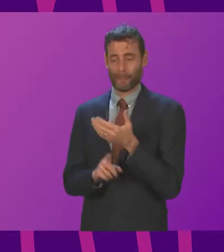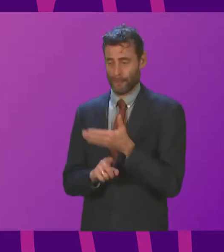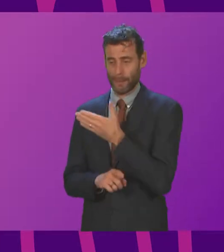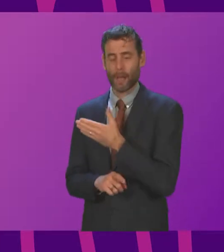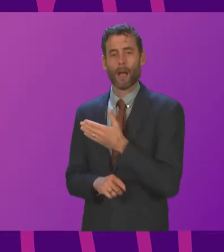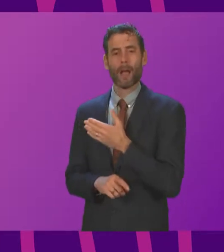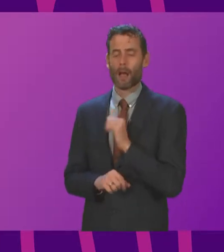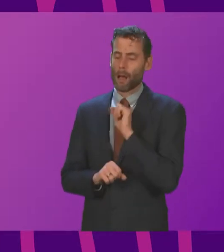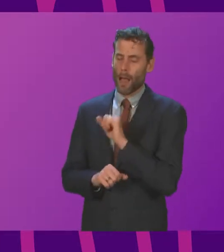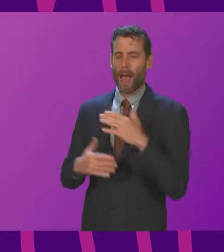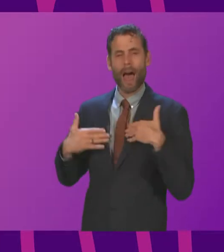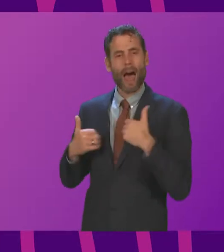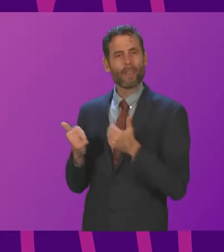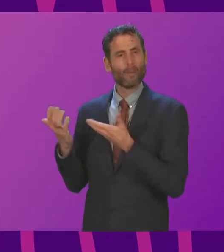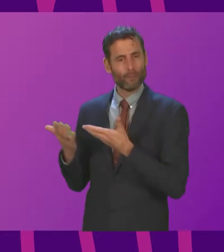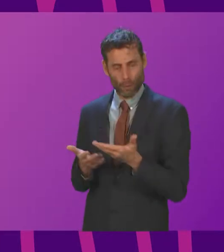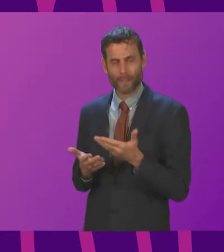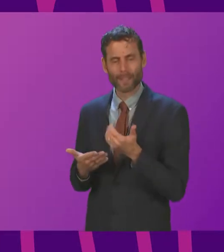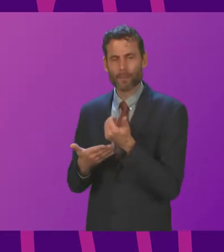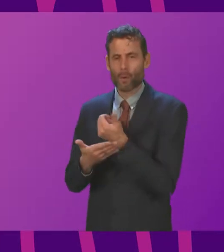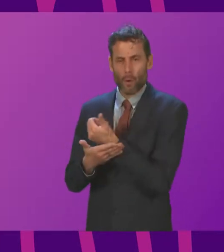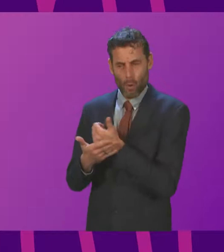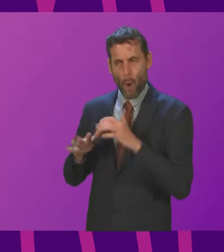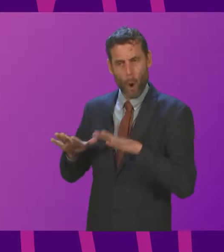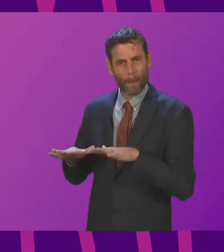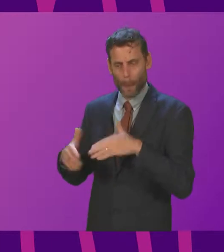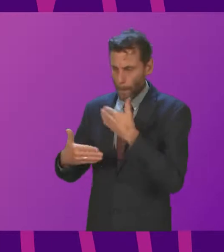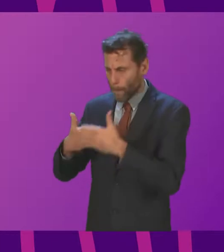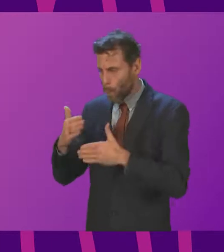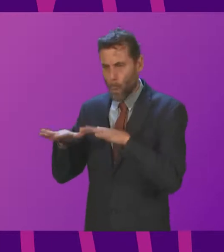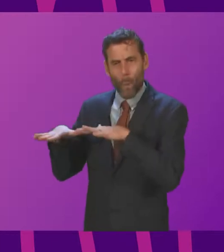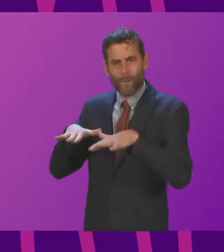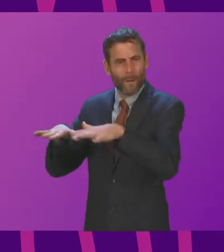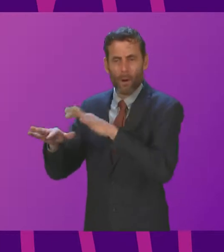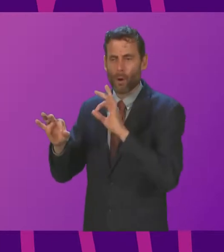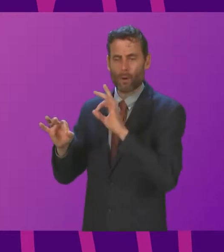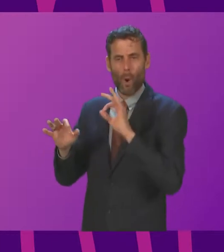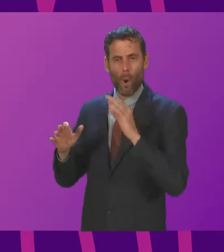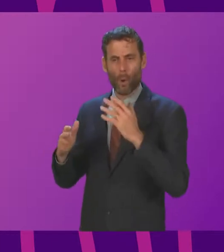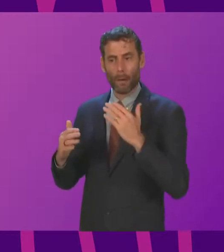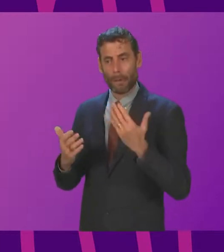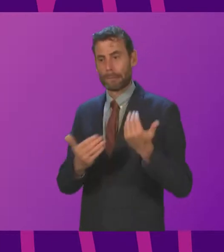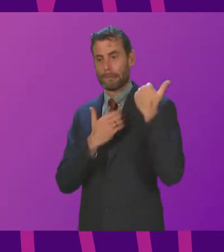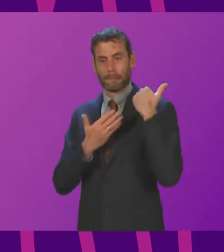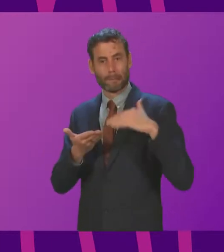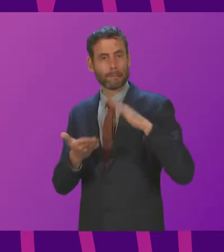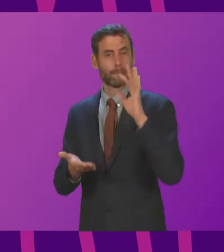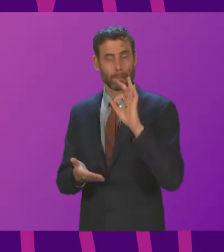not substantial. However, we are not complacent. And we also recognise the risks associated with hosting COP during the pandemic. We have been